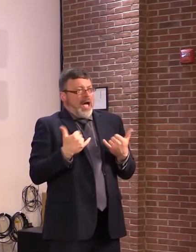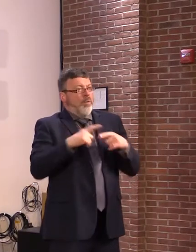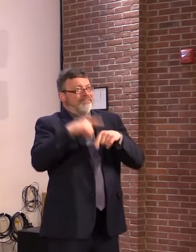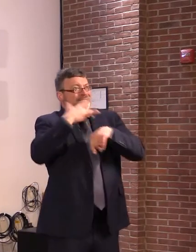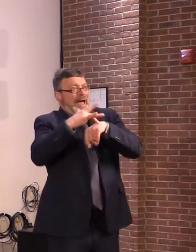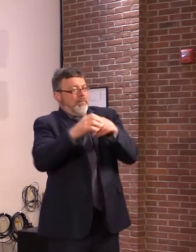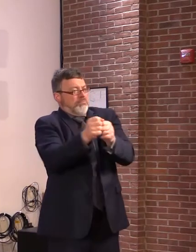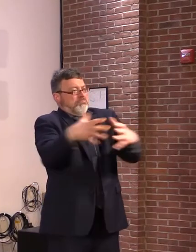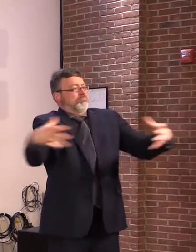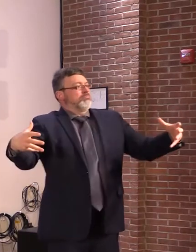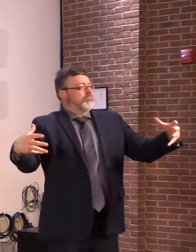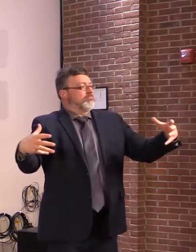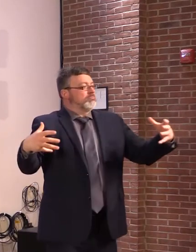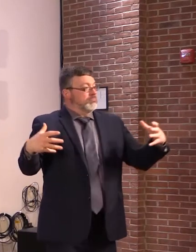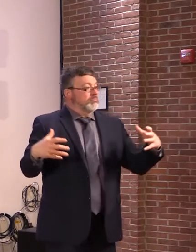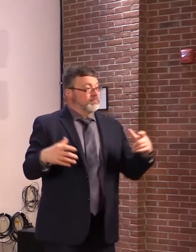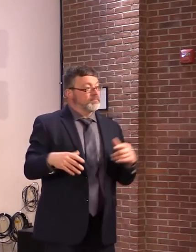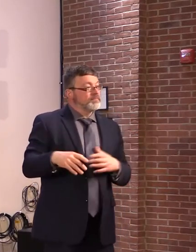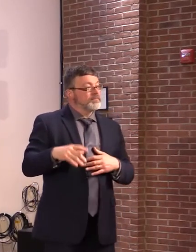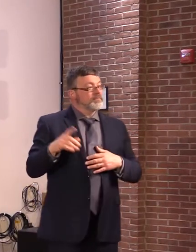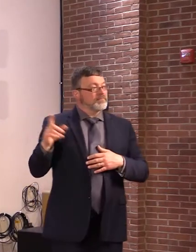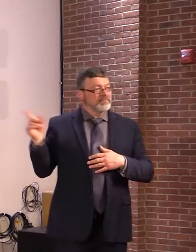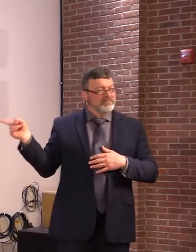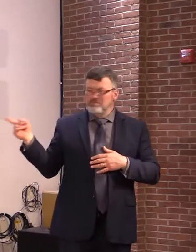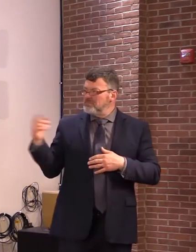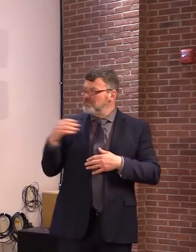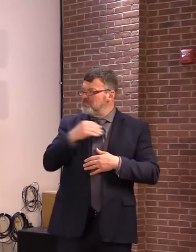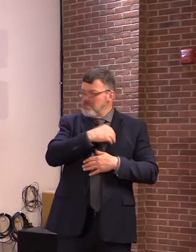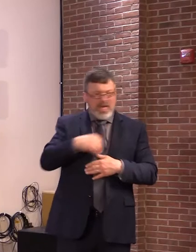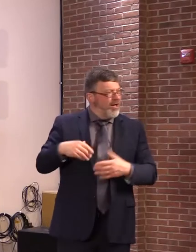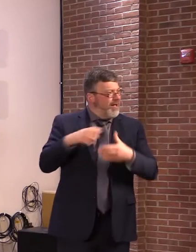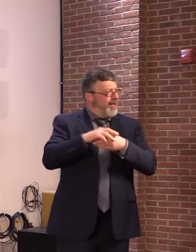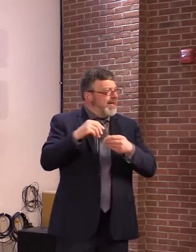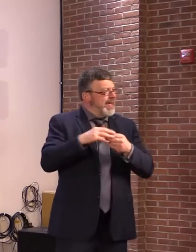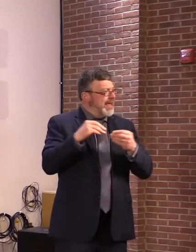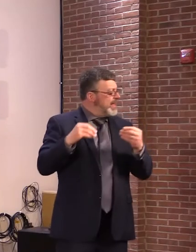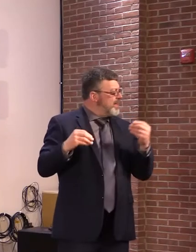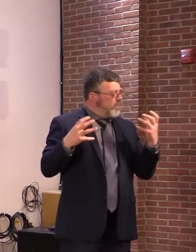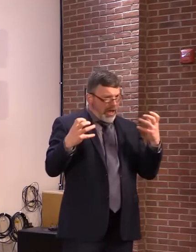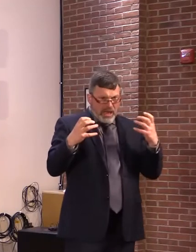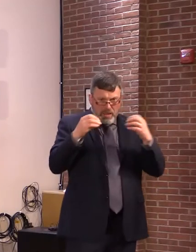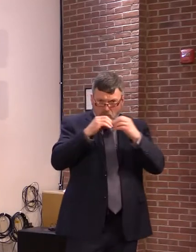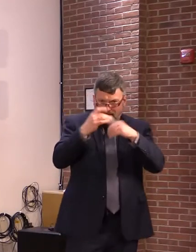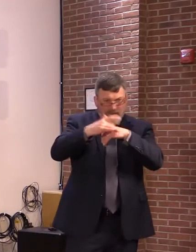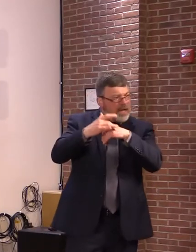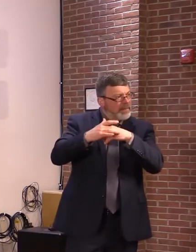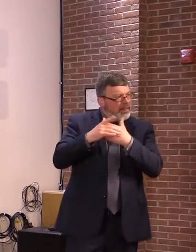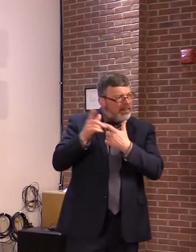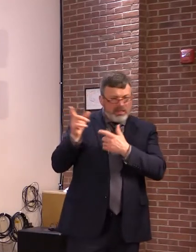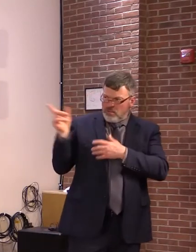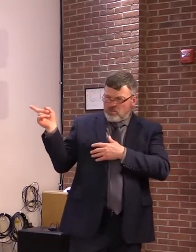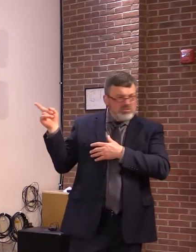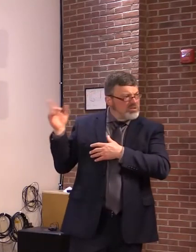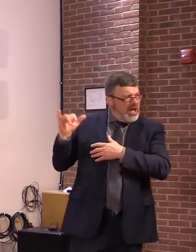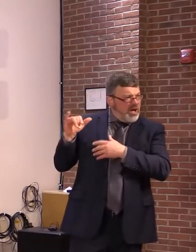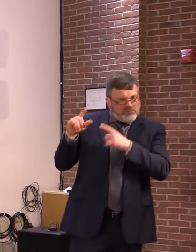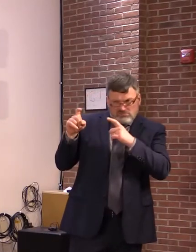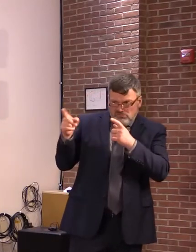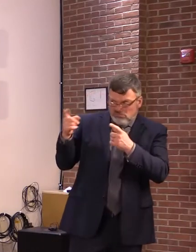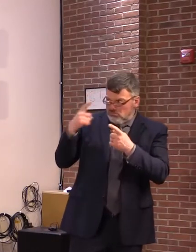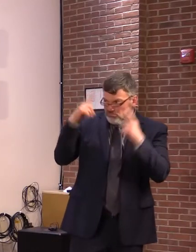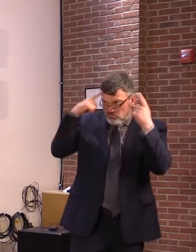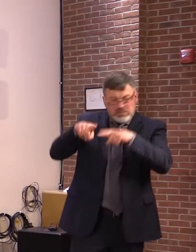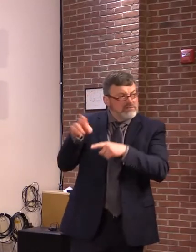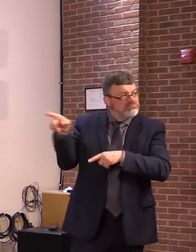see added to S-234. Could you say or give an example of what you would have liked to see added to I think if you look back